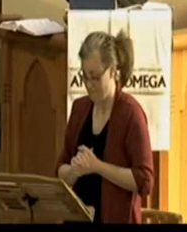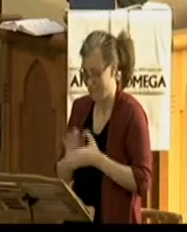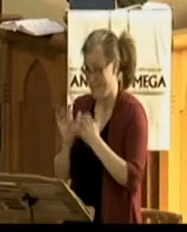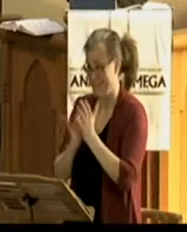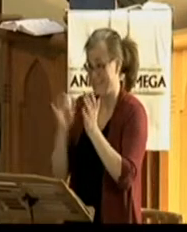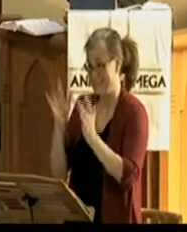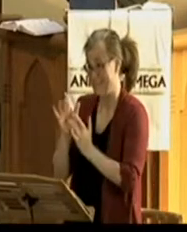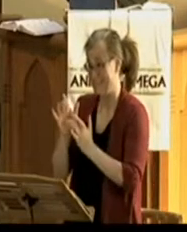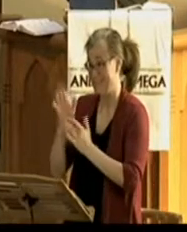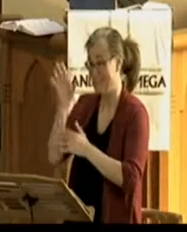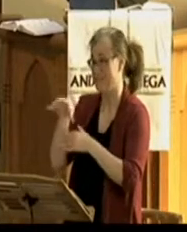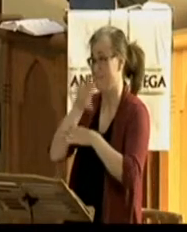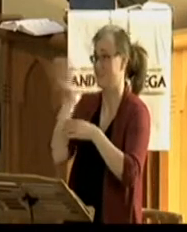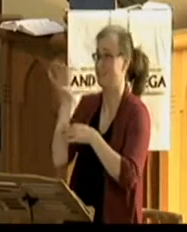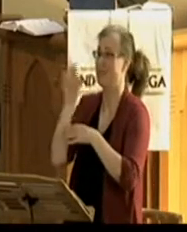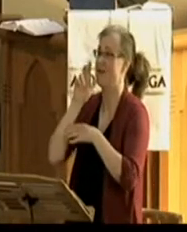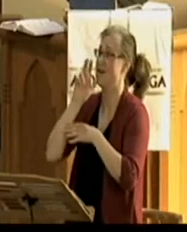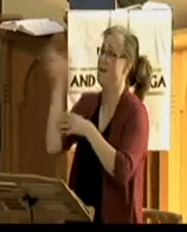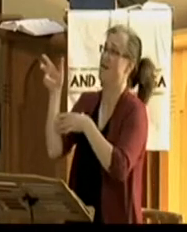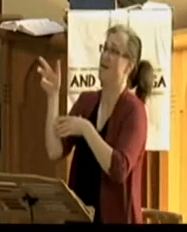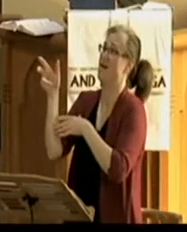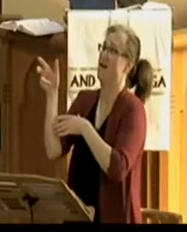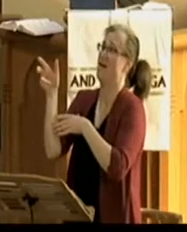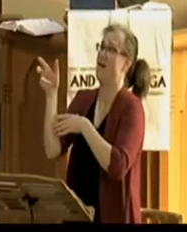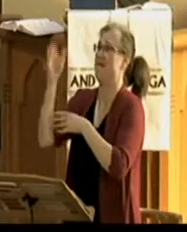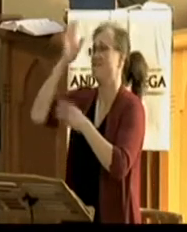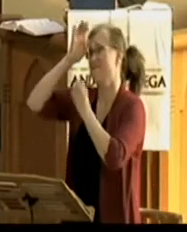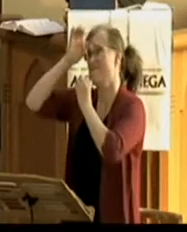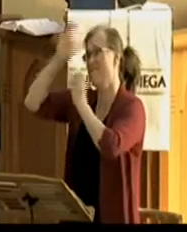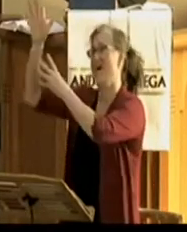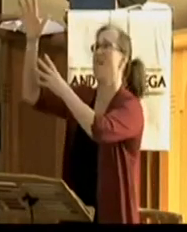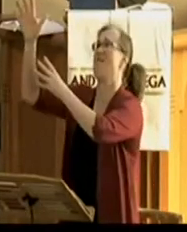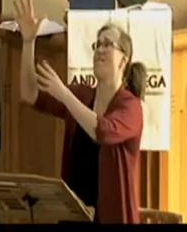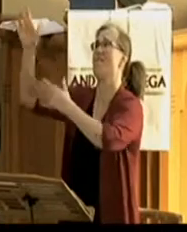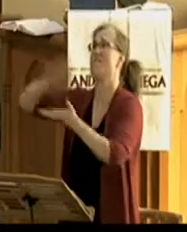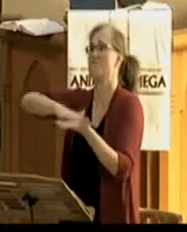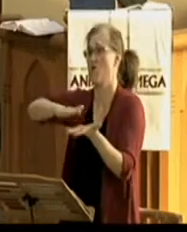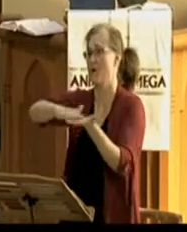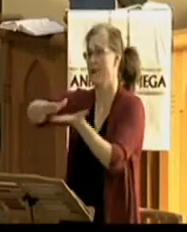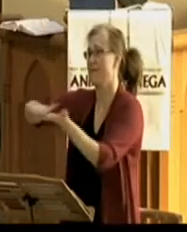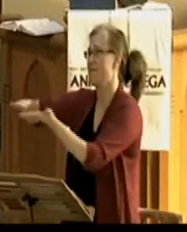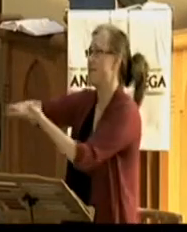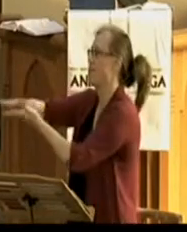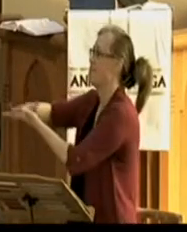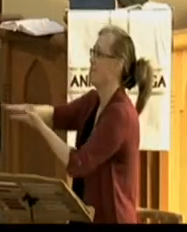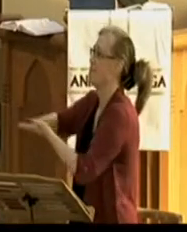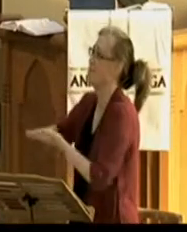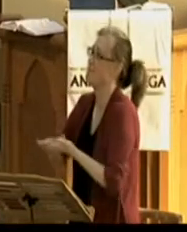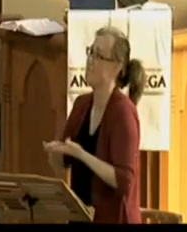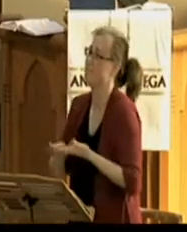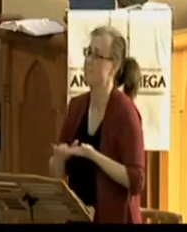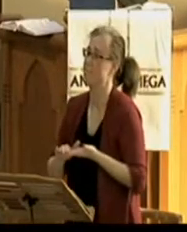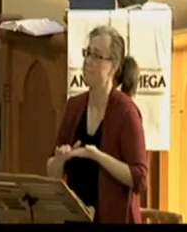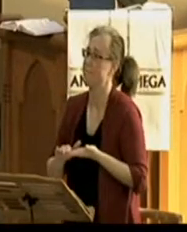accomplish that even. Because you declared even from the cross. It is finished. To declare our salvation. The salvation of.